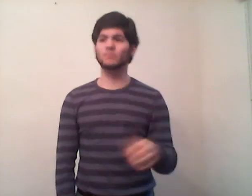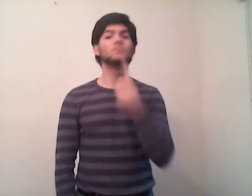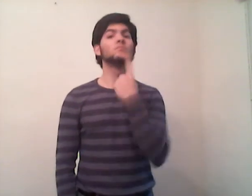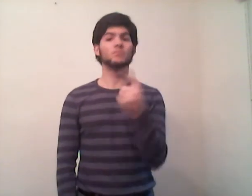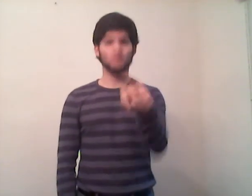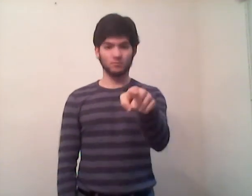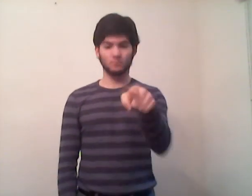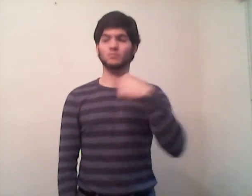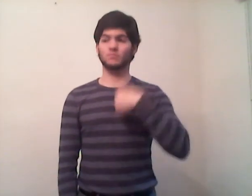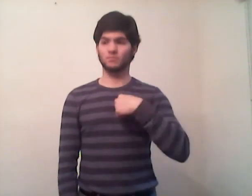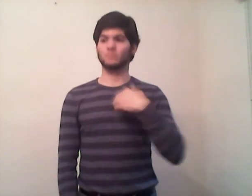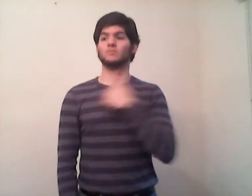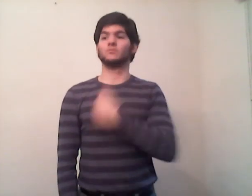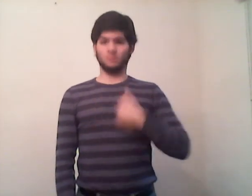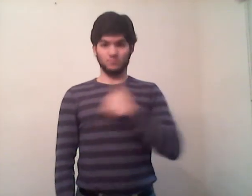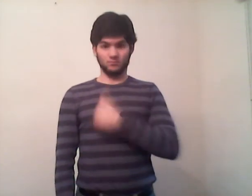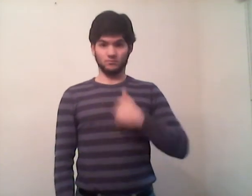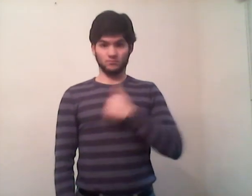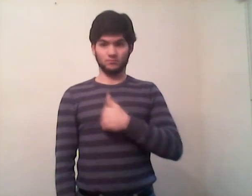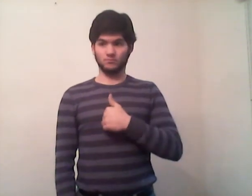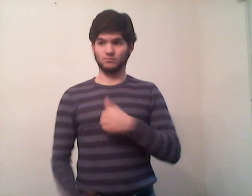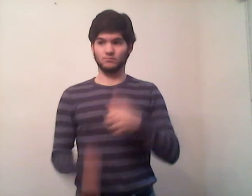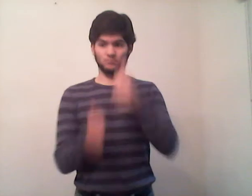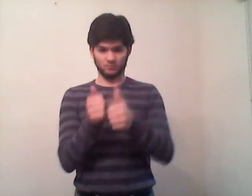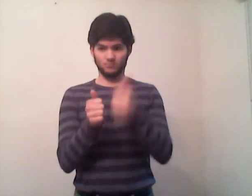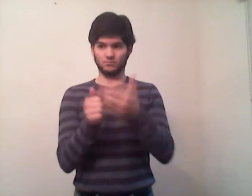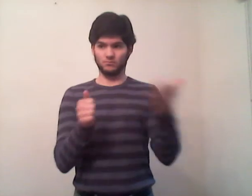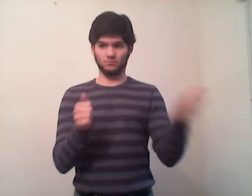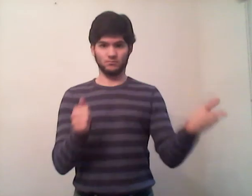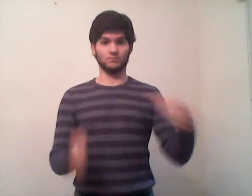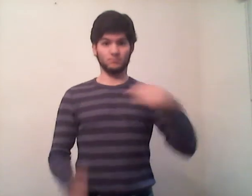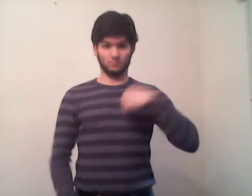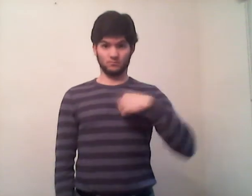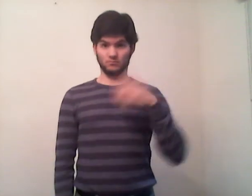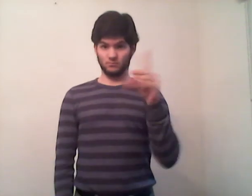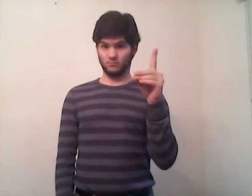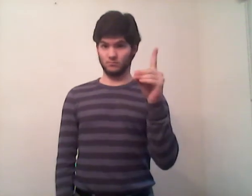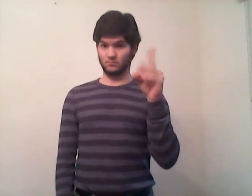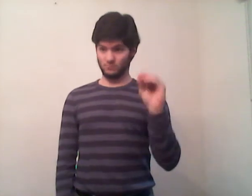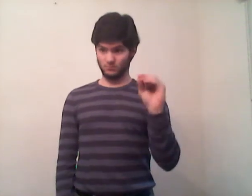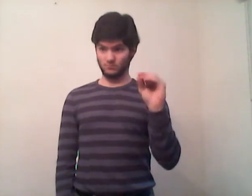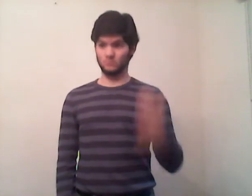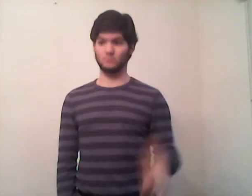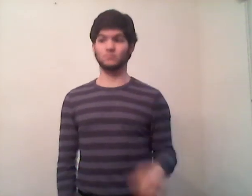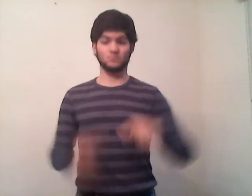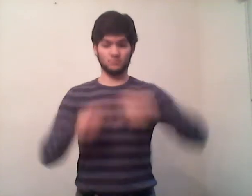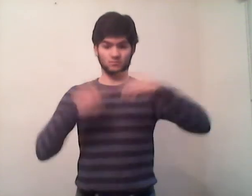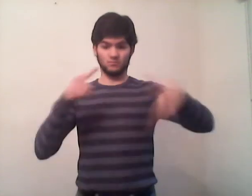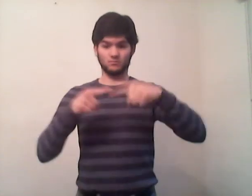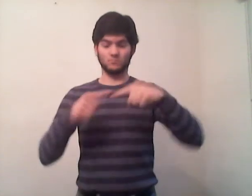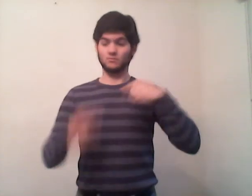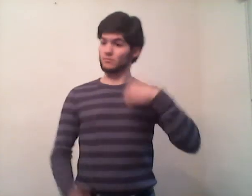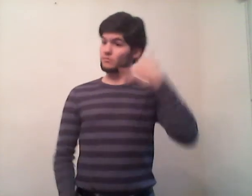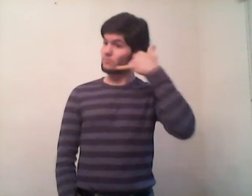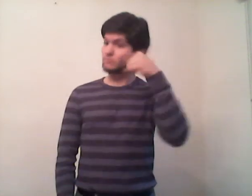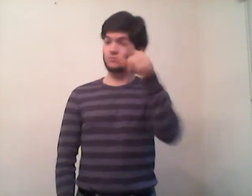I'm sorry for heart Oh! sorry for for being And when I call, you